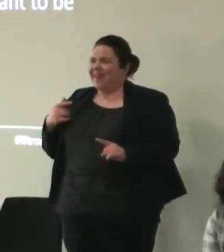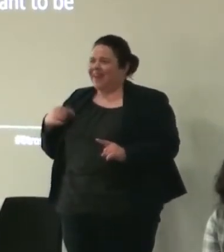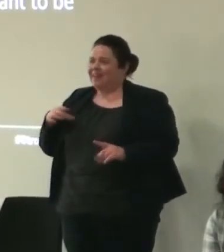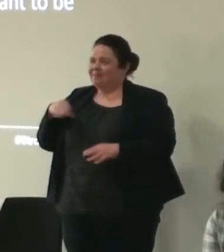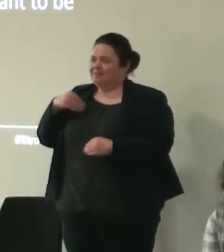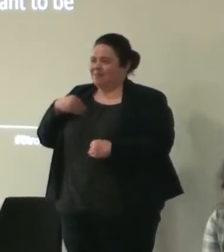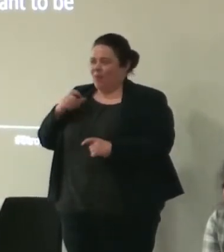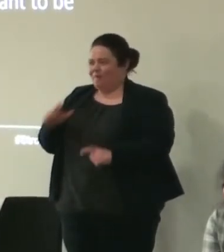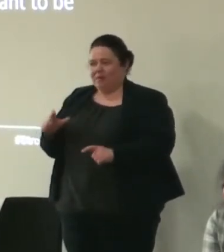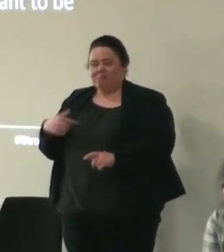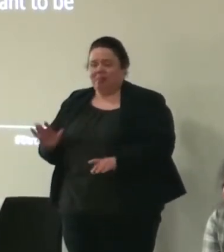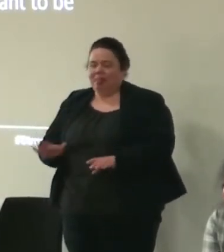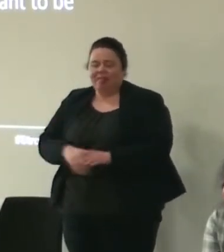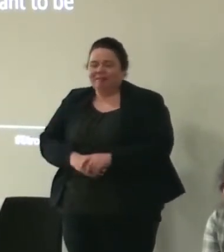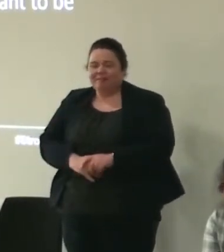comfortably